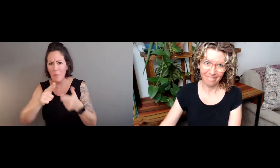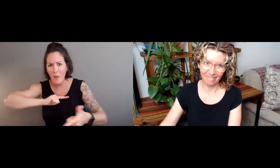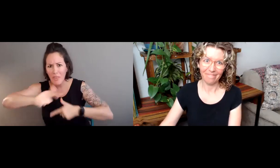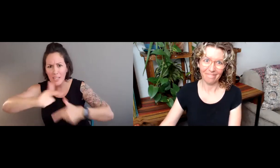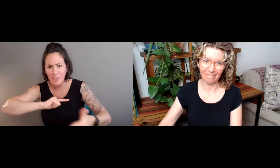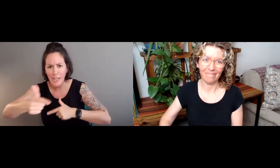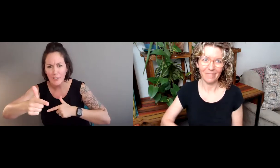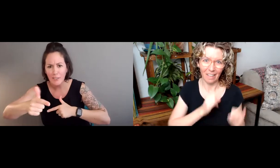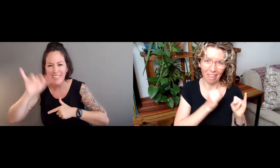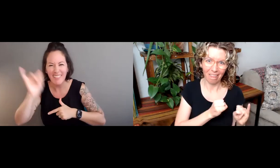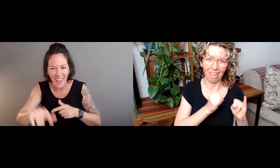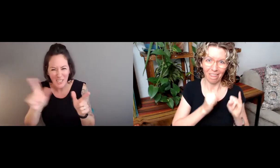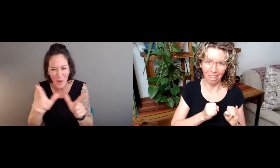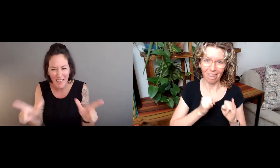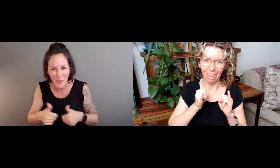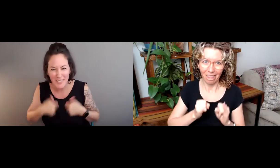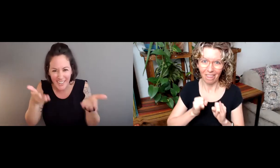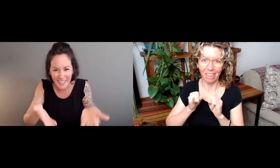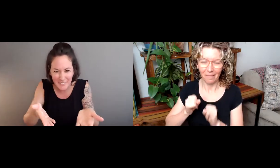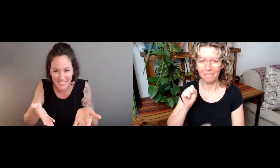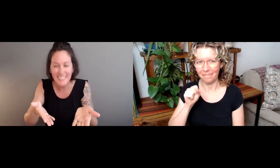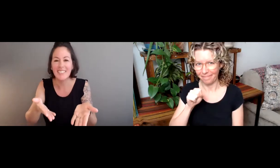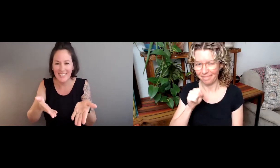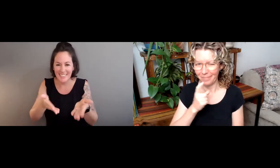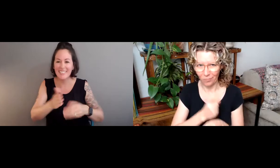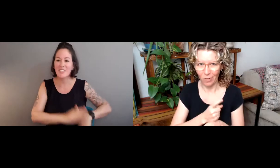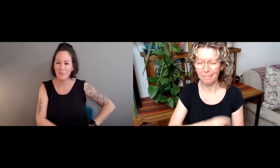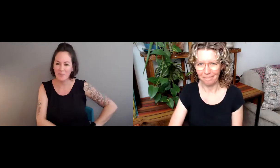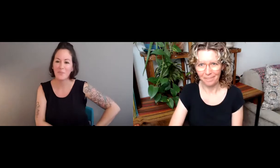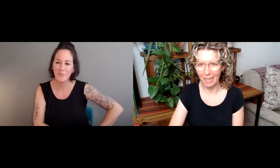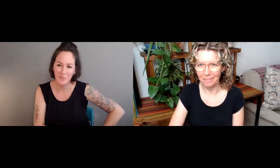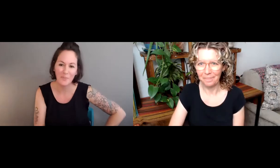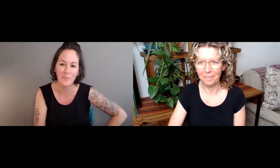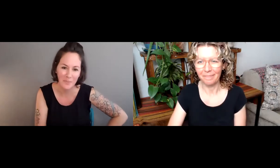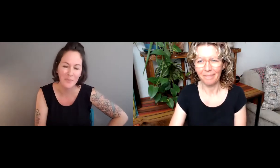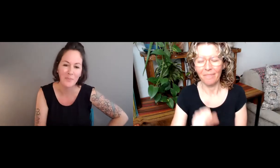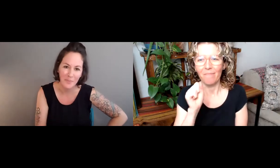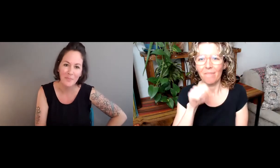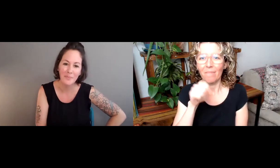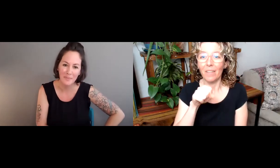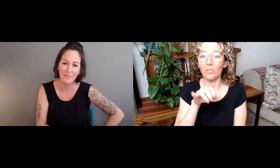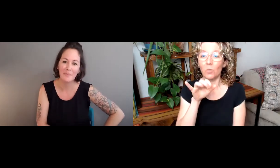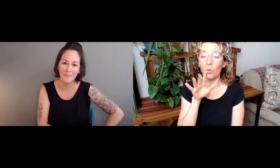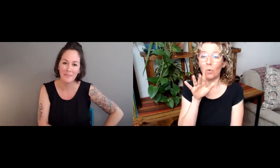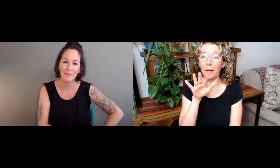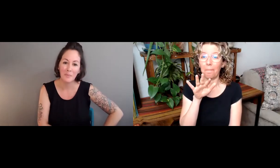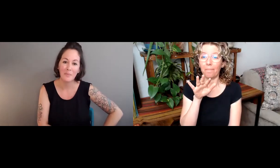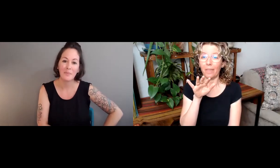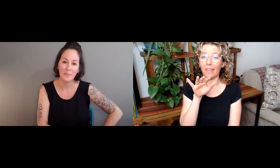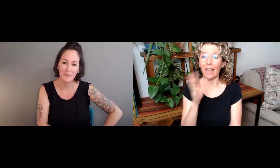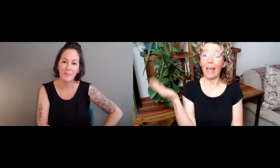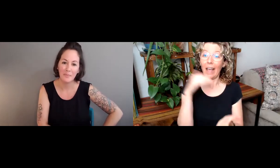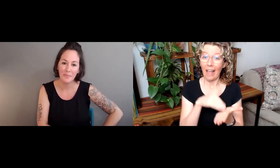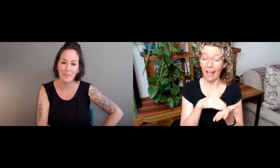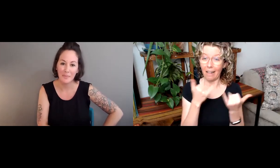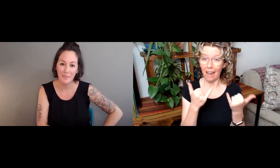sign language. So what about the interaction? Just identifying language isn't enough. have to think about the interaction between two or more people.